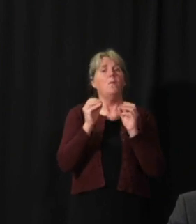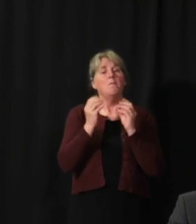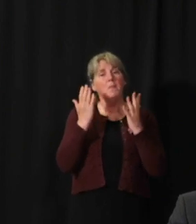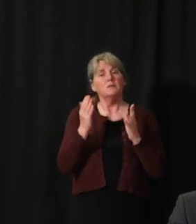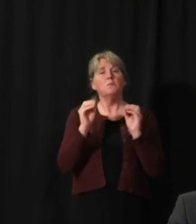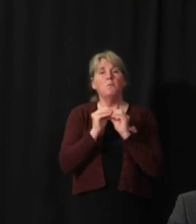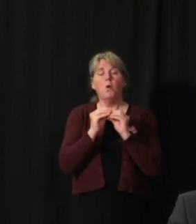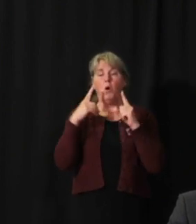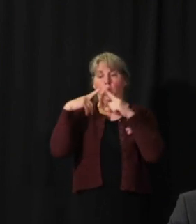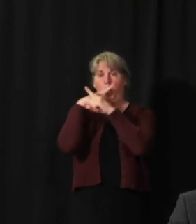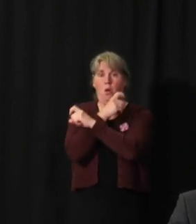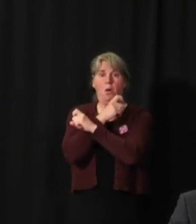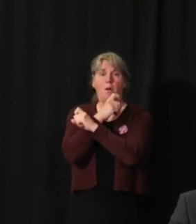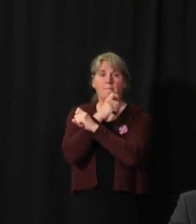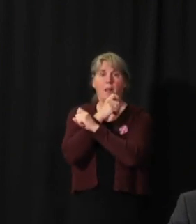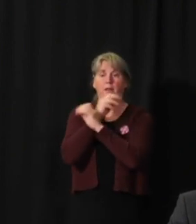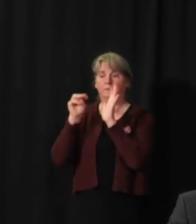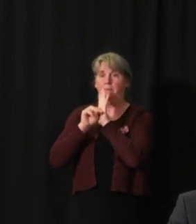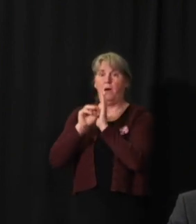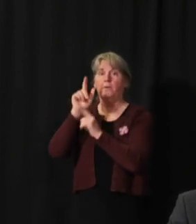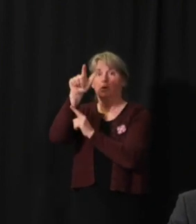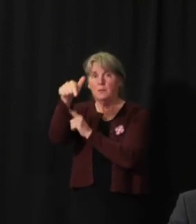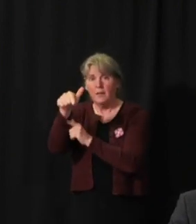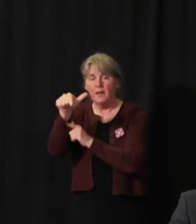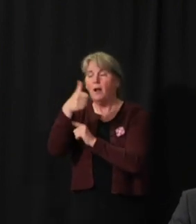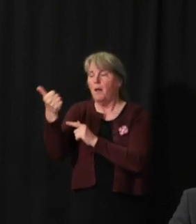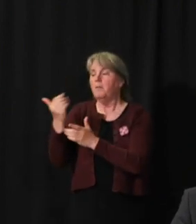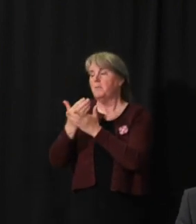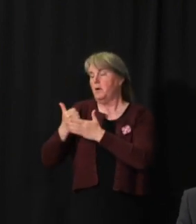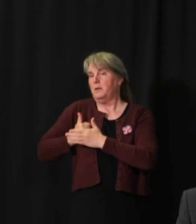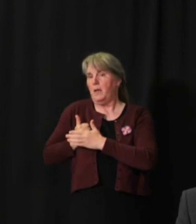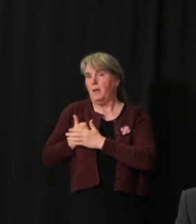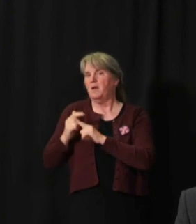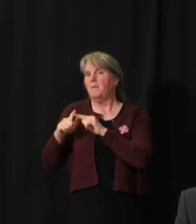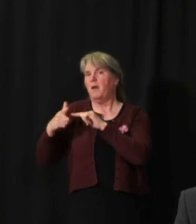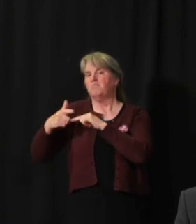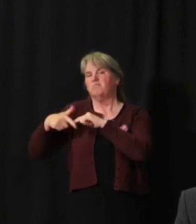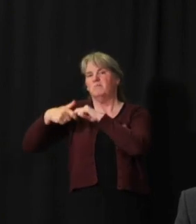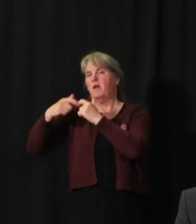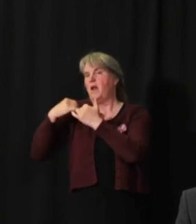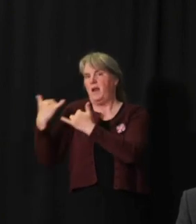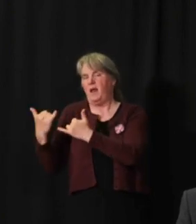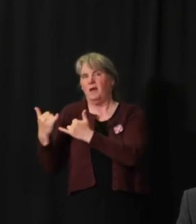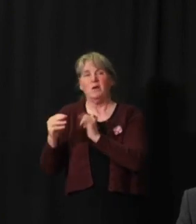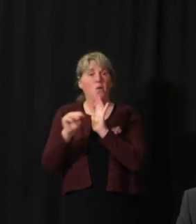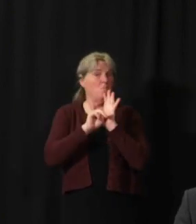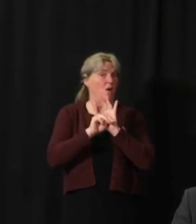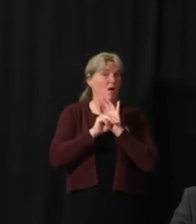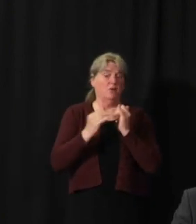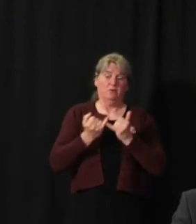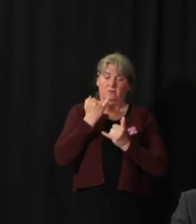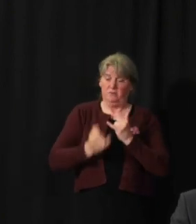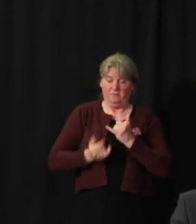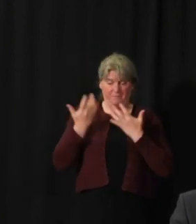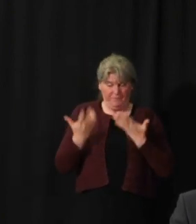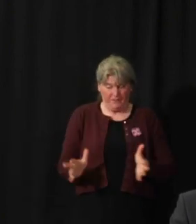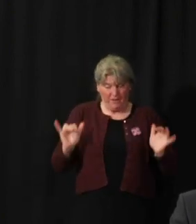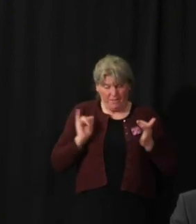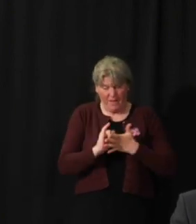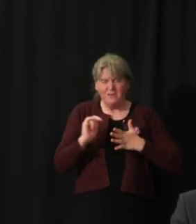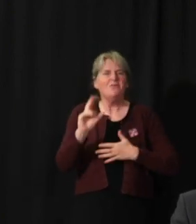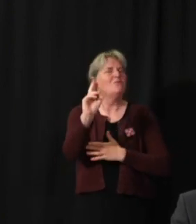models developed by national organizations and other jurisdictions. Modeling is never finished, as you'll see. Even